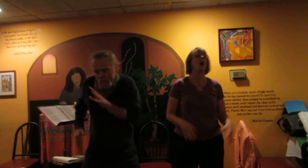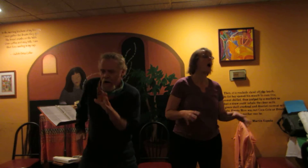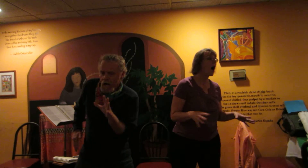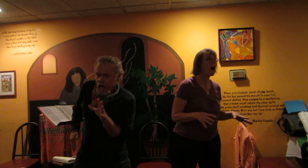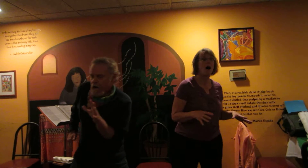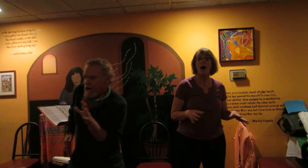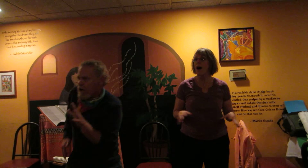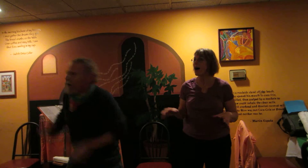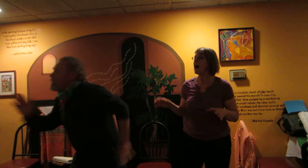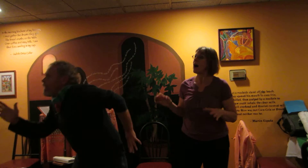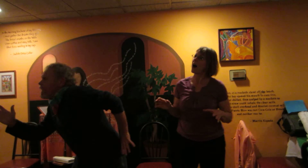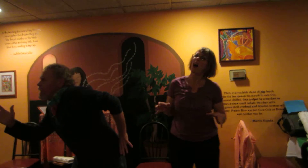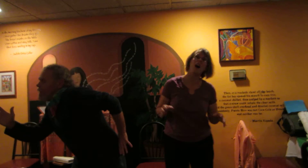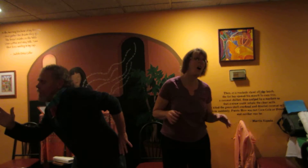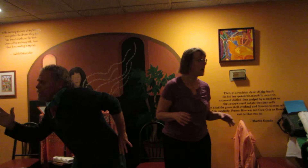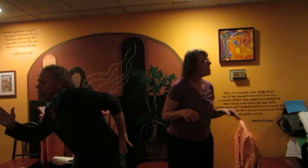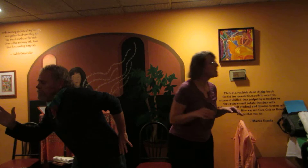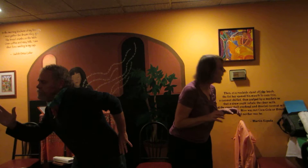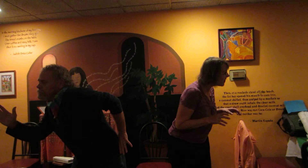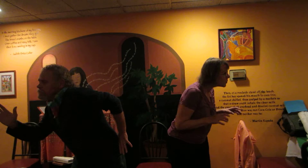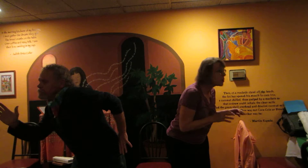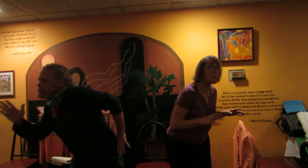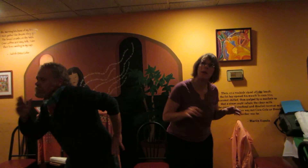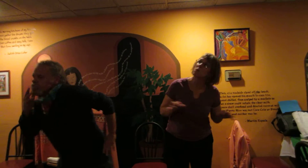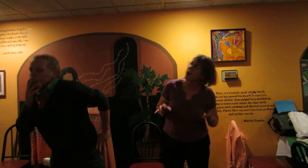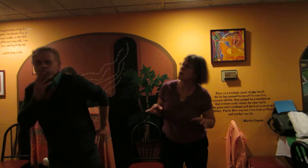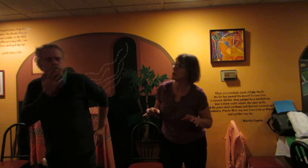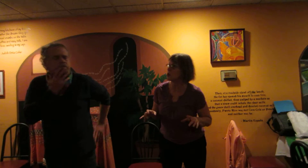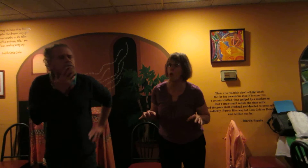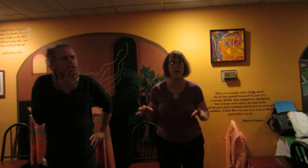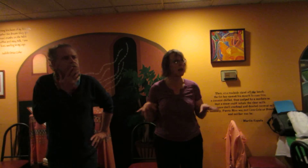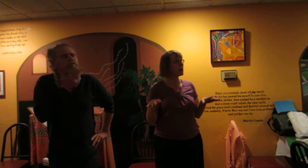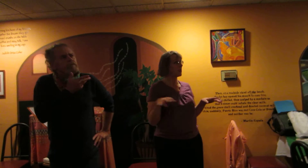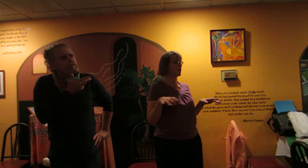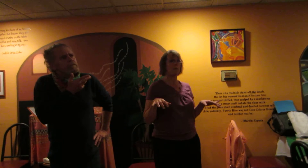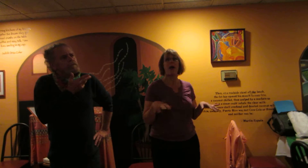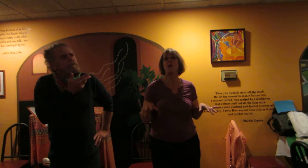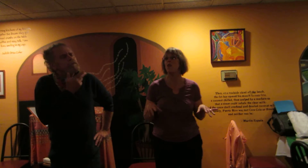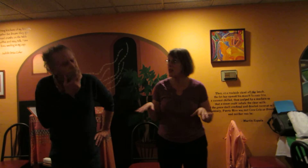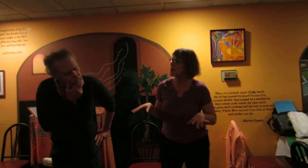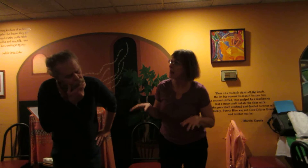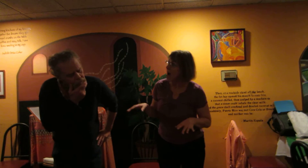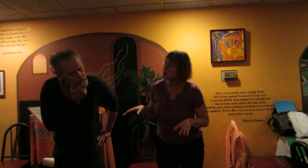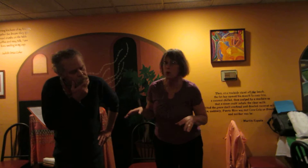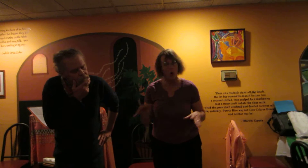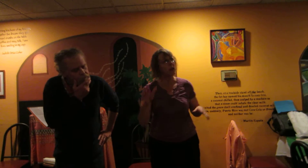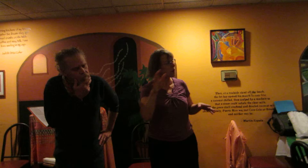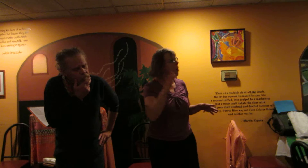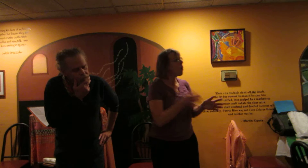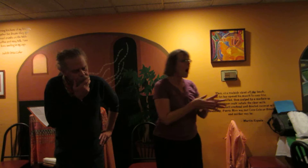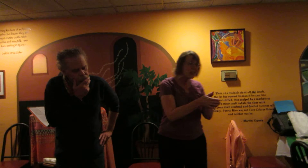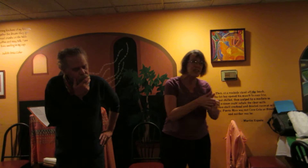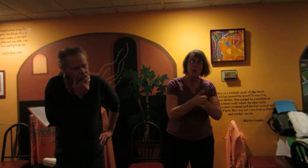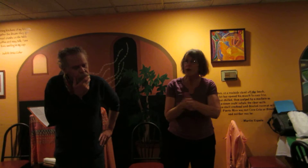smirk. Ah ha ha ha. Ah ha ha. Nothing will be regulatory, not even behavior in the laboratory.